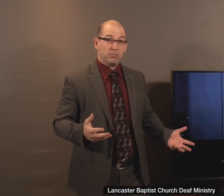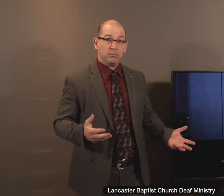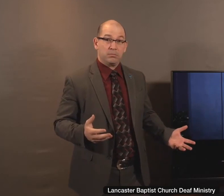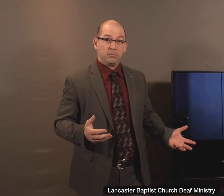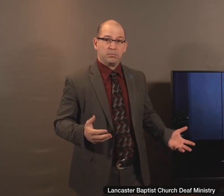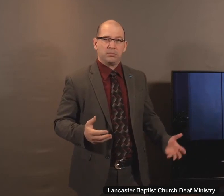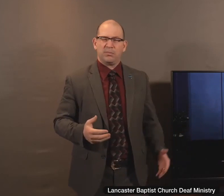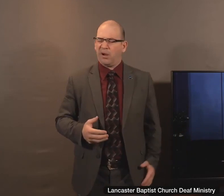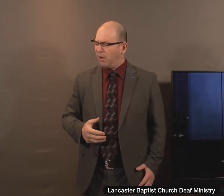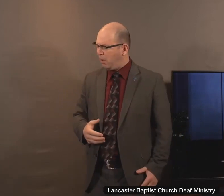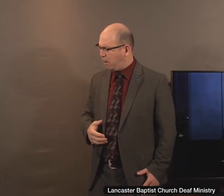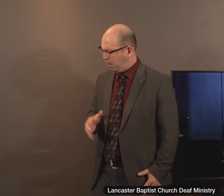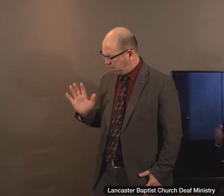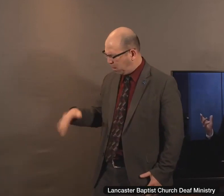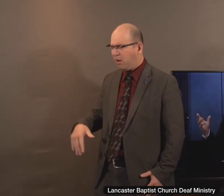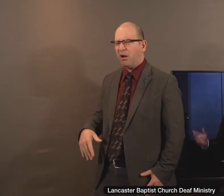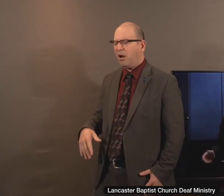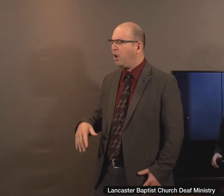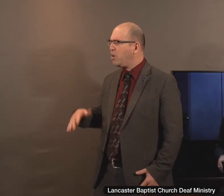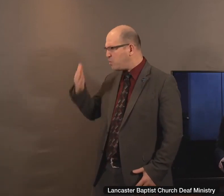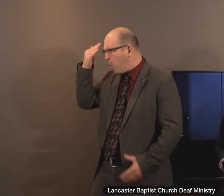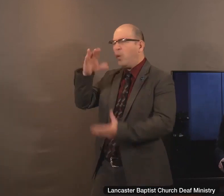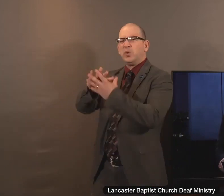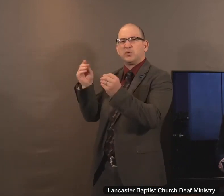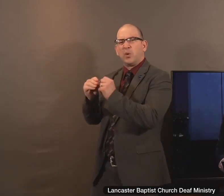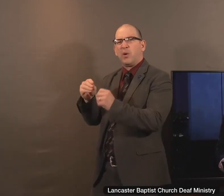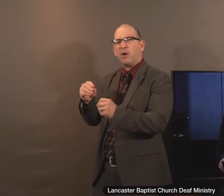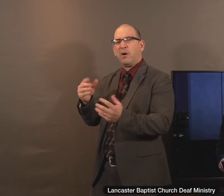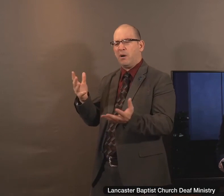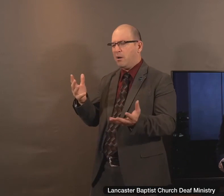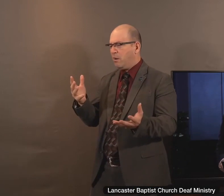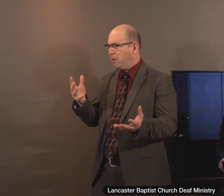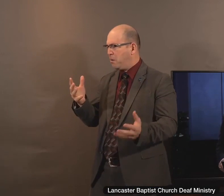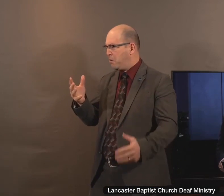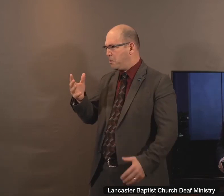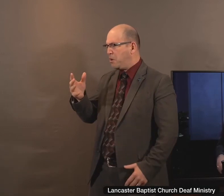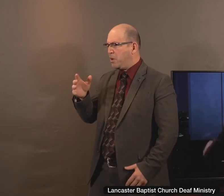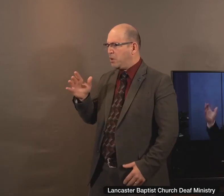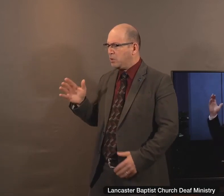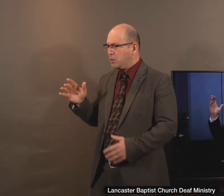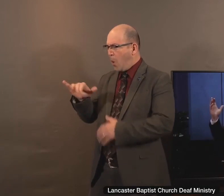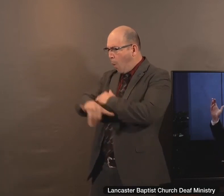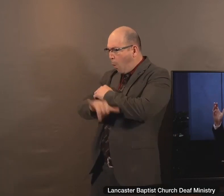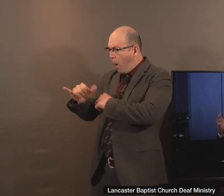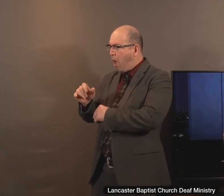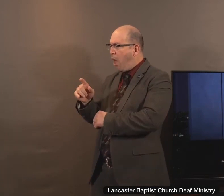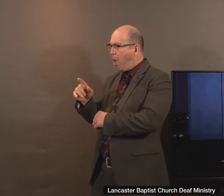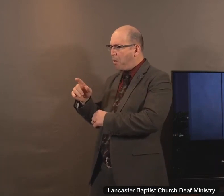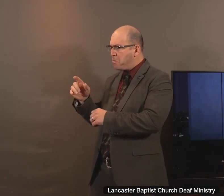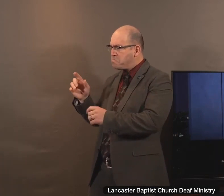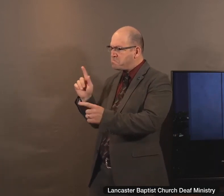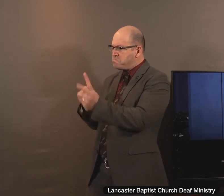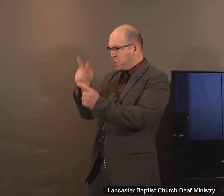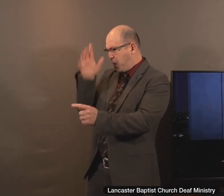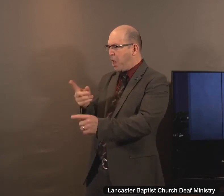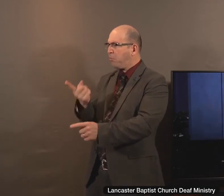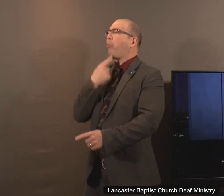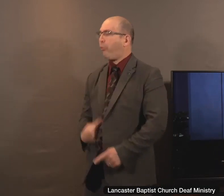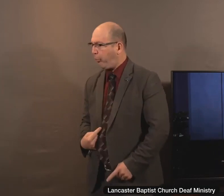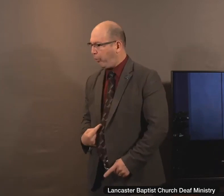And he said to the lady, well, what about that guy that was swallowed up by the whale? Surely you don't believe that, do you? She said, yes, I